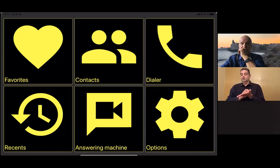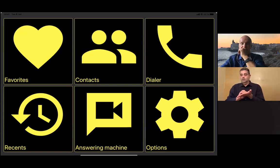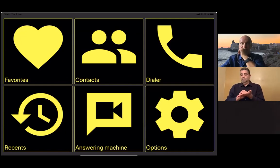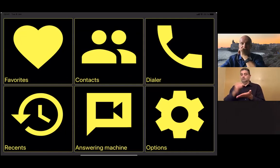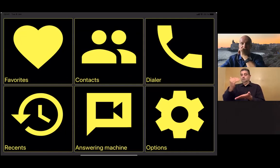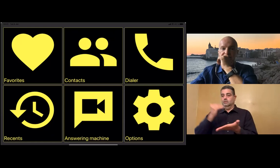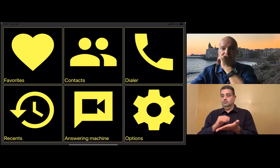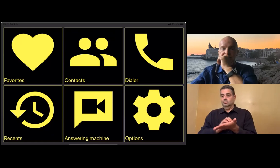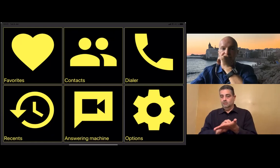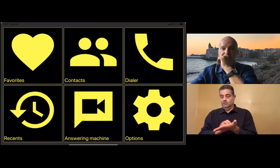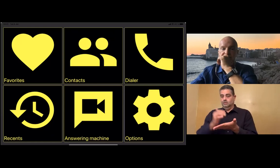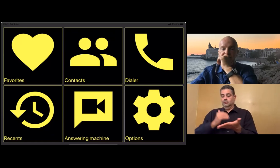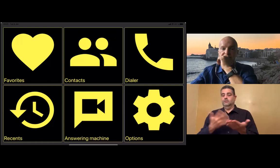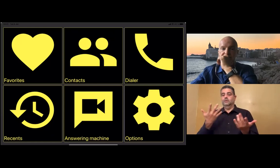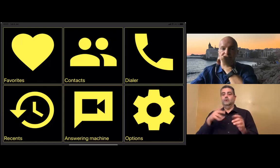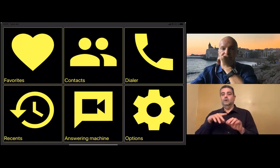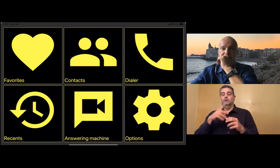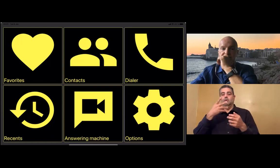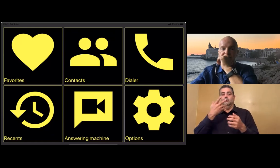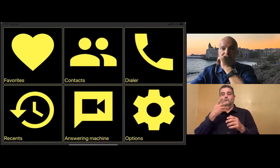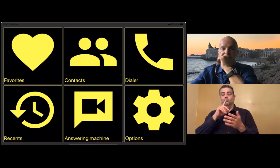they are. Then they'll click to the next line.